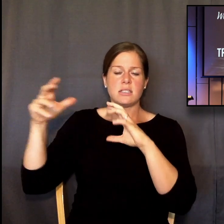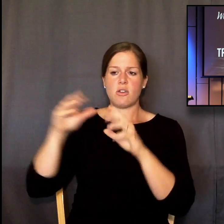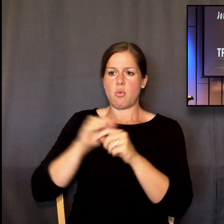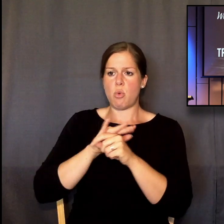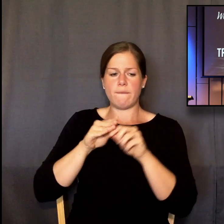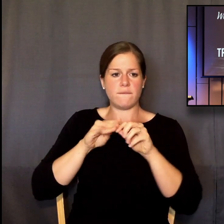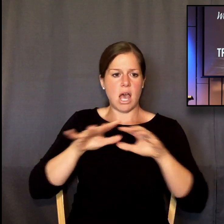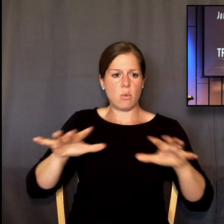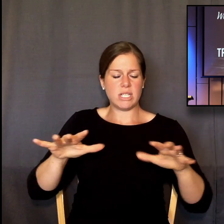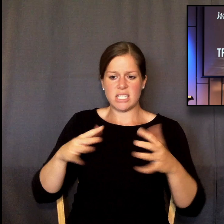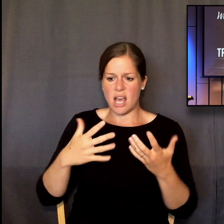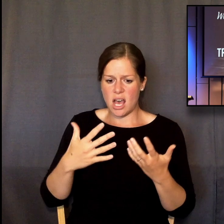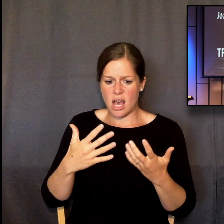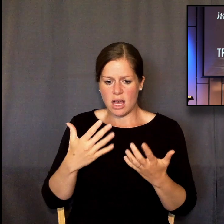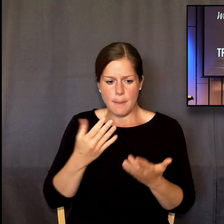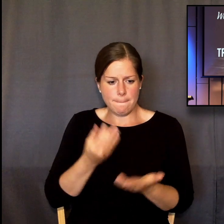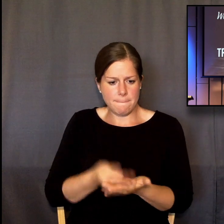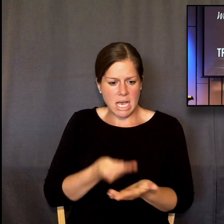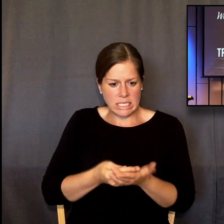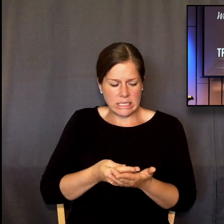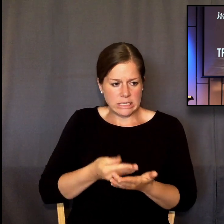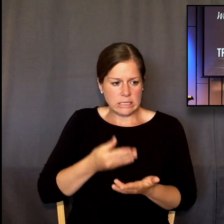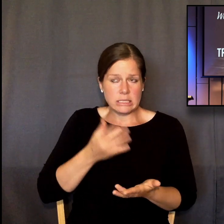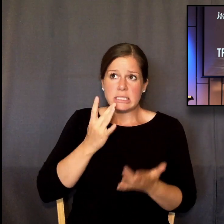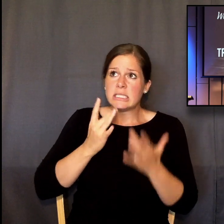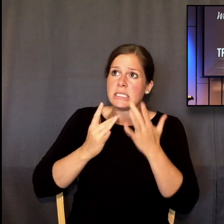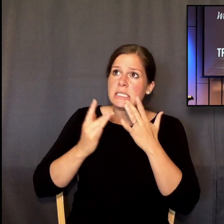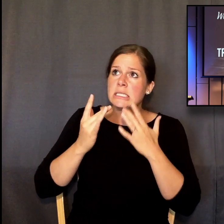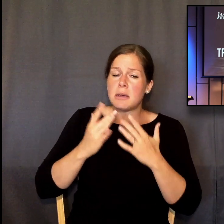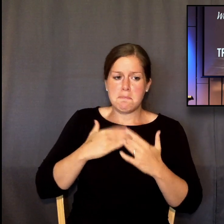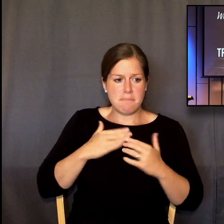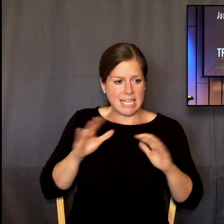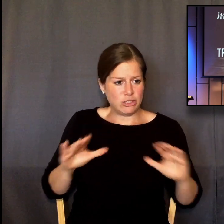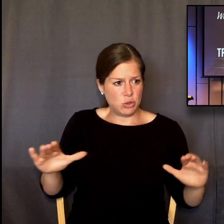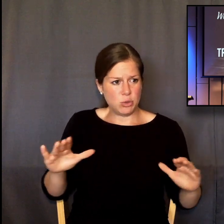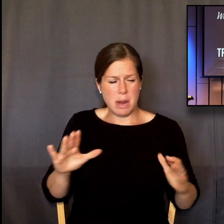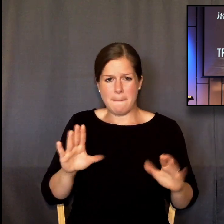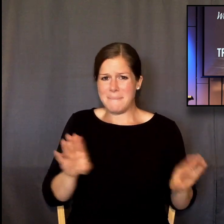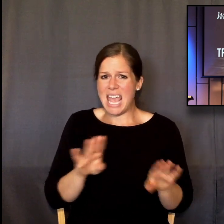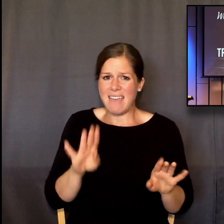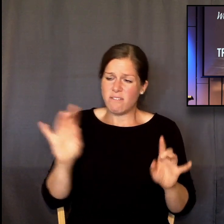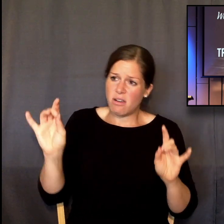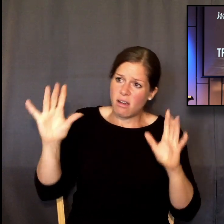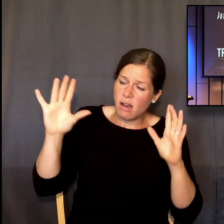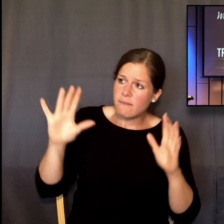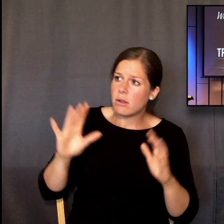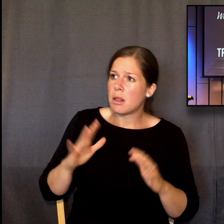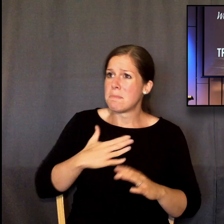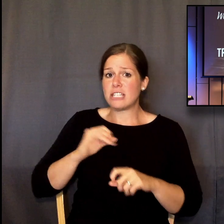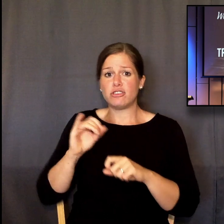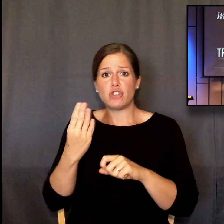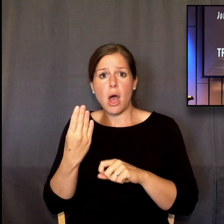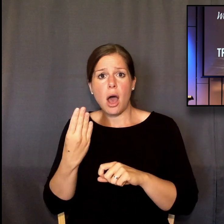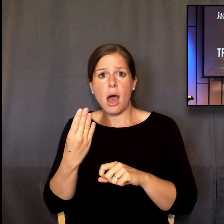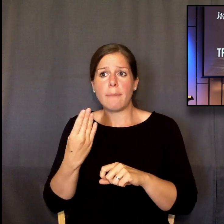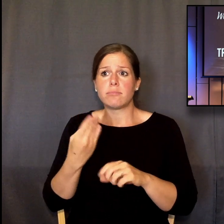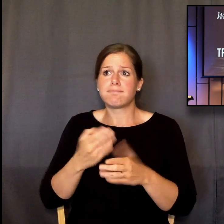Where is the culture headed? Why is my child acting that way? Or a million other real concerns that all of us have.